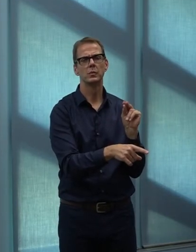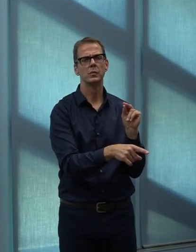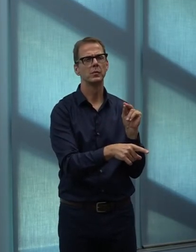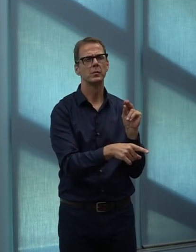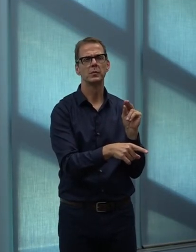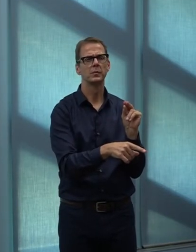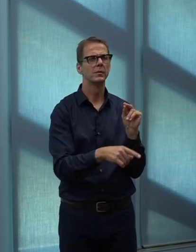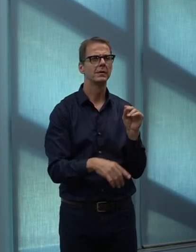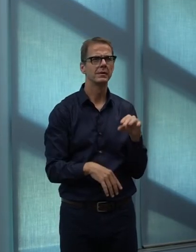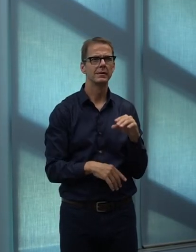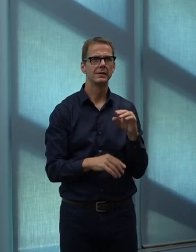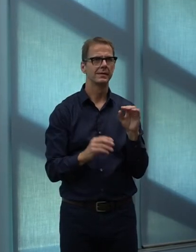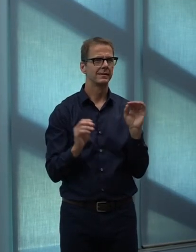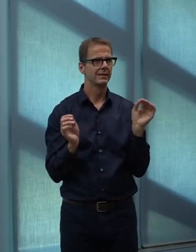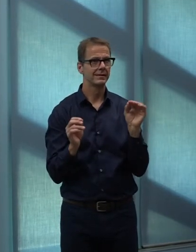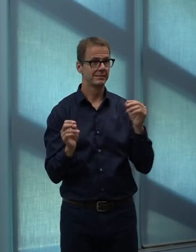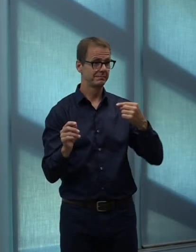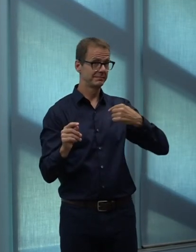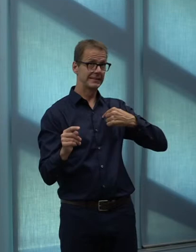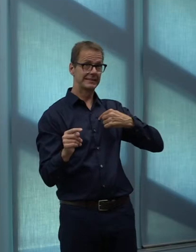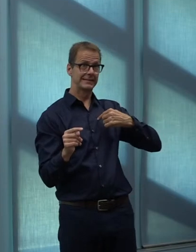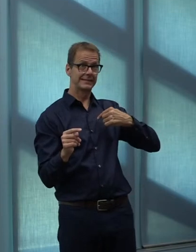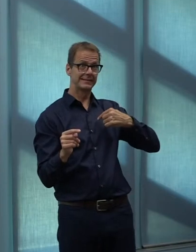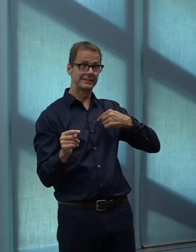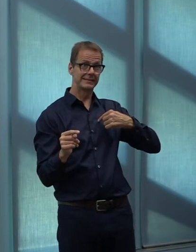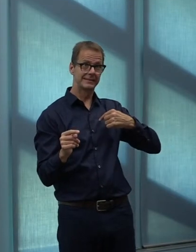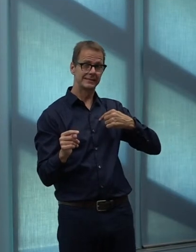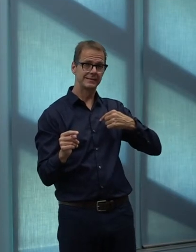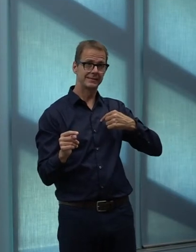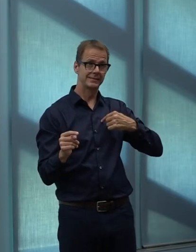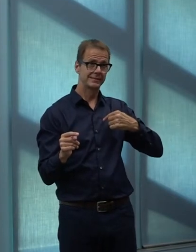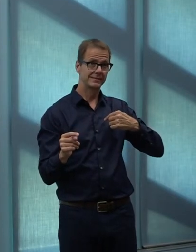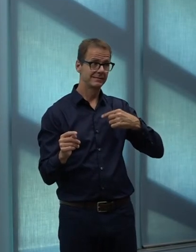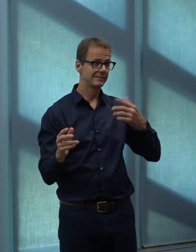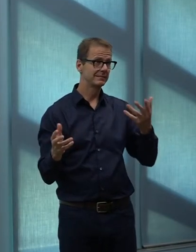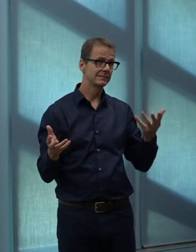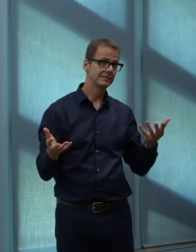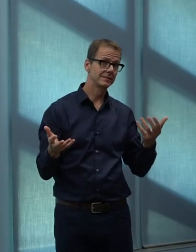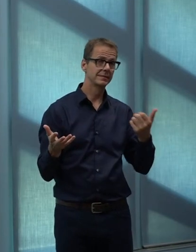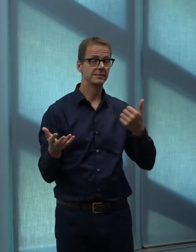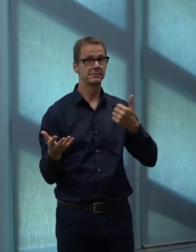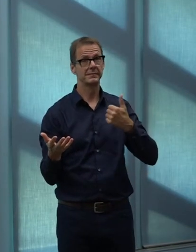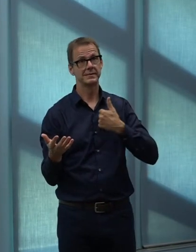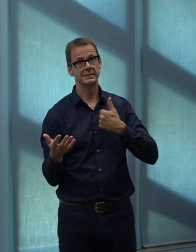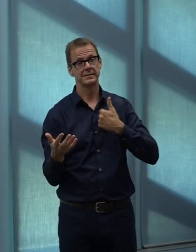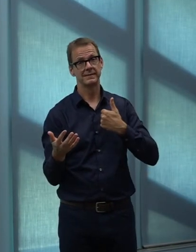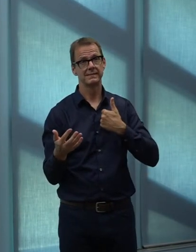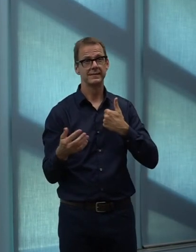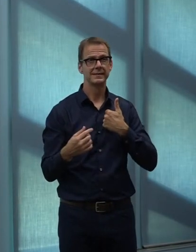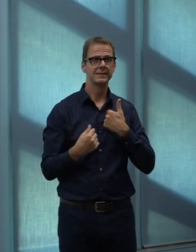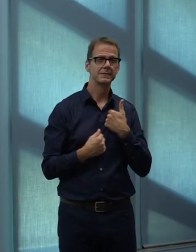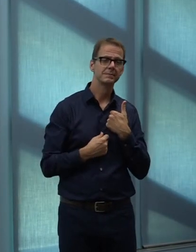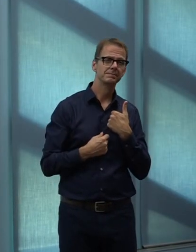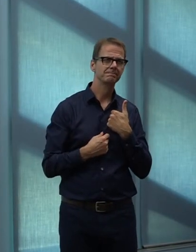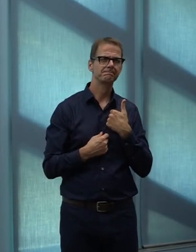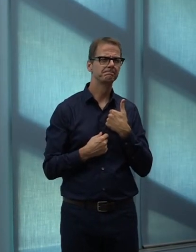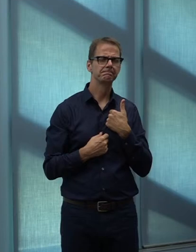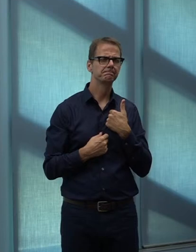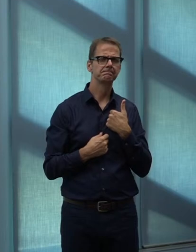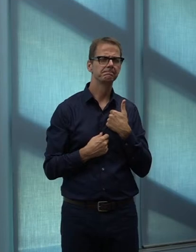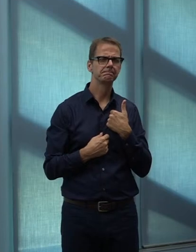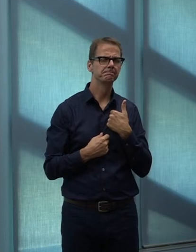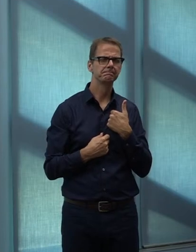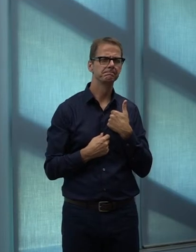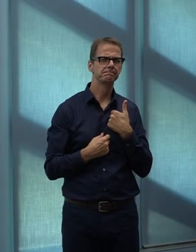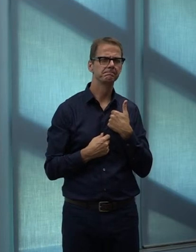myself, hadn't even encountered except in the last two weeks. So I think that